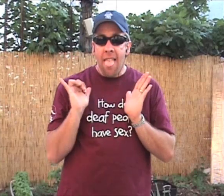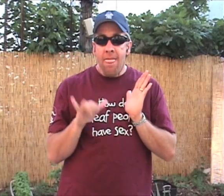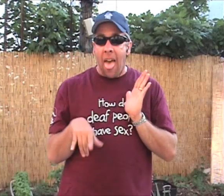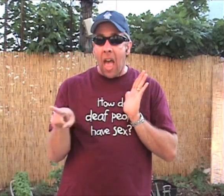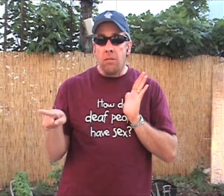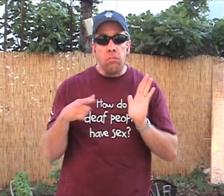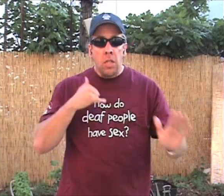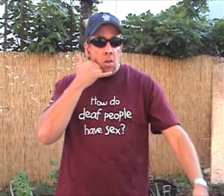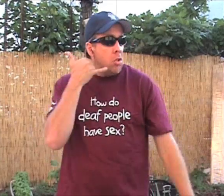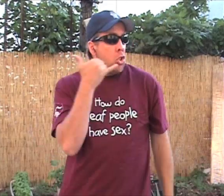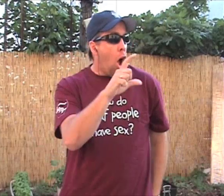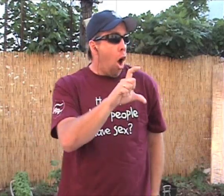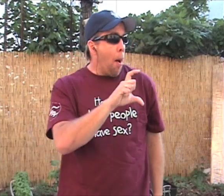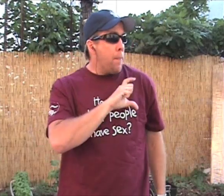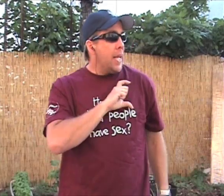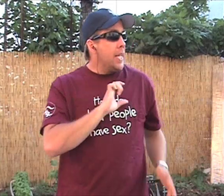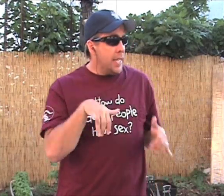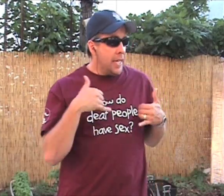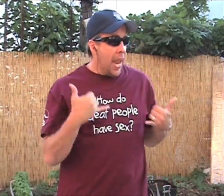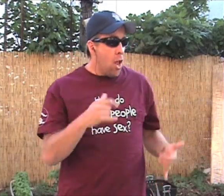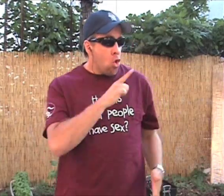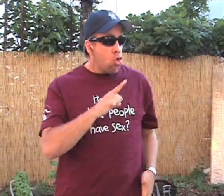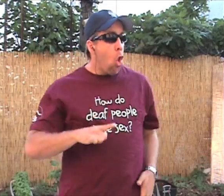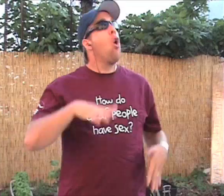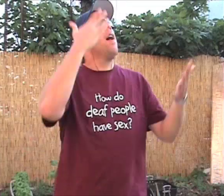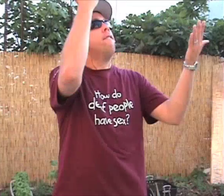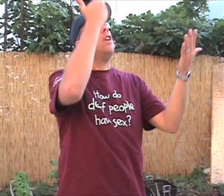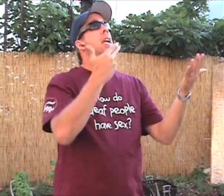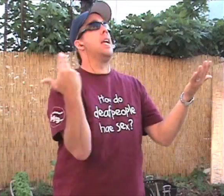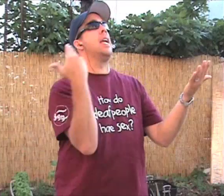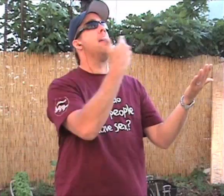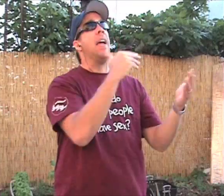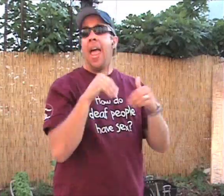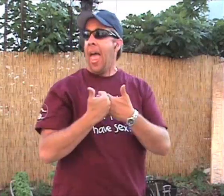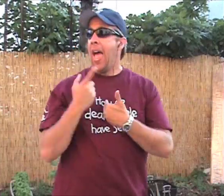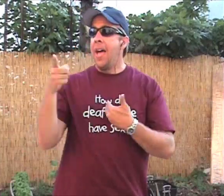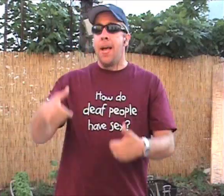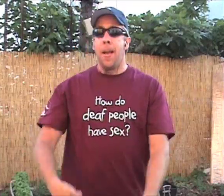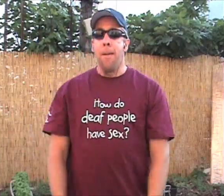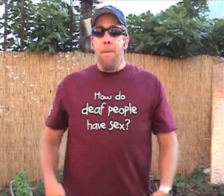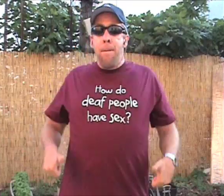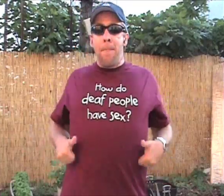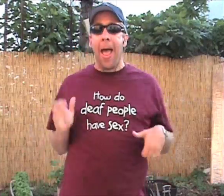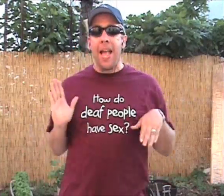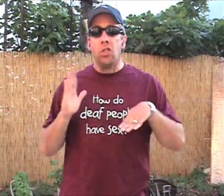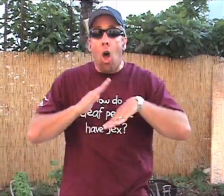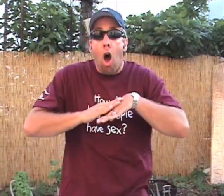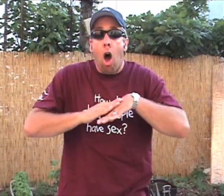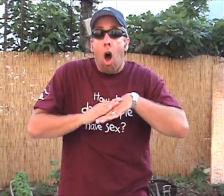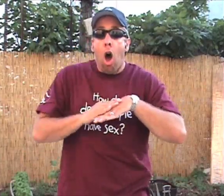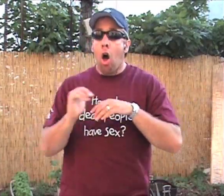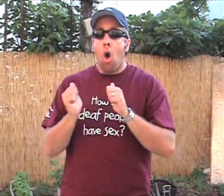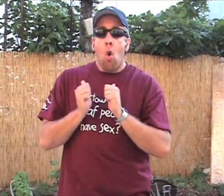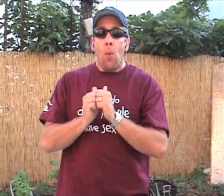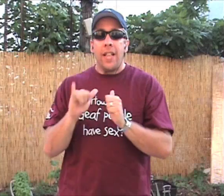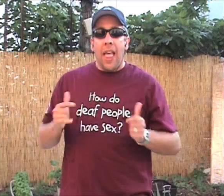Get the sheriff on the phone Lord have mercy, how she even gets them wrenches on With that honky